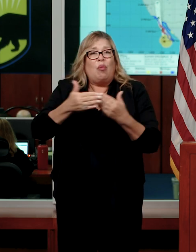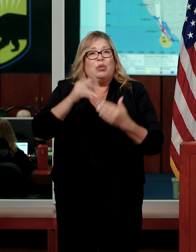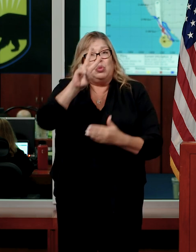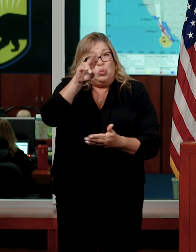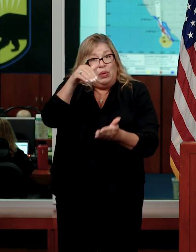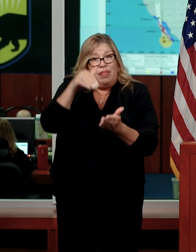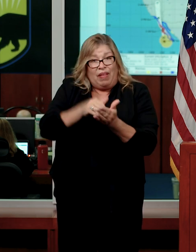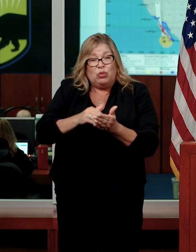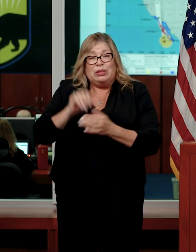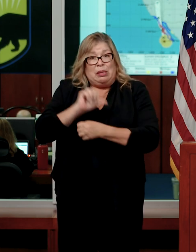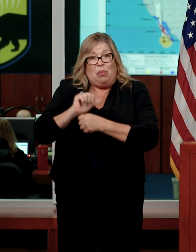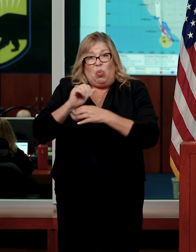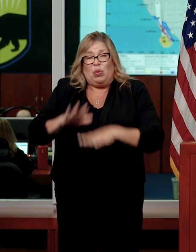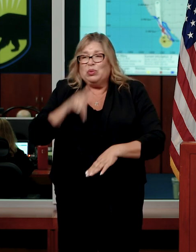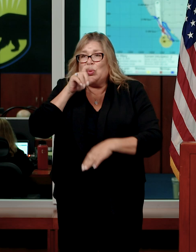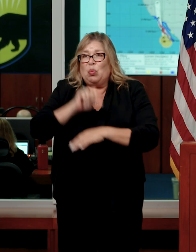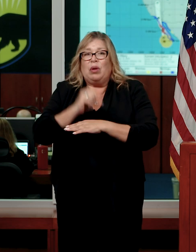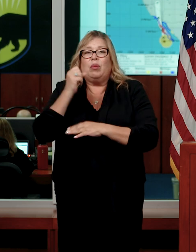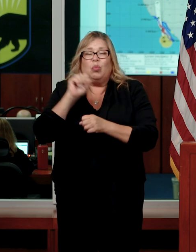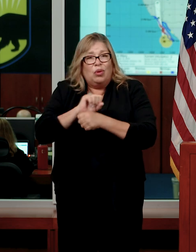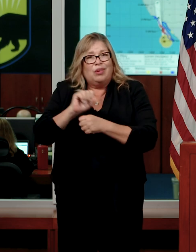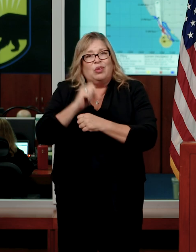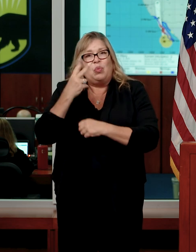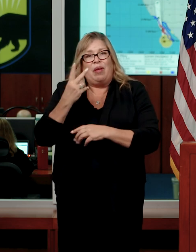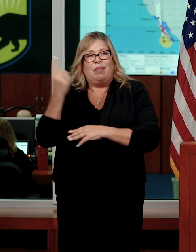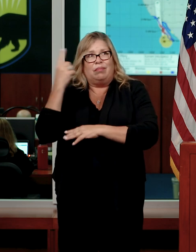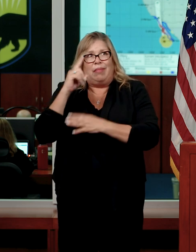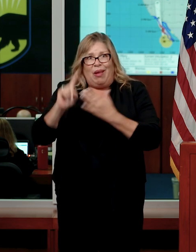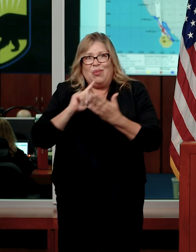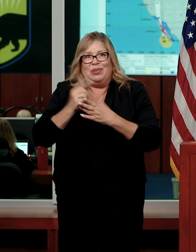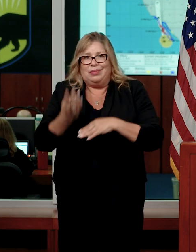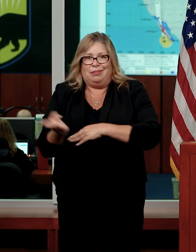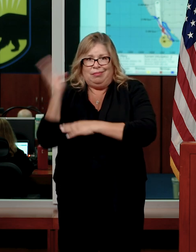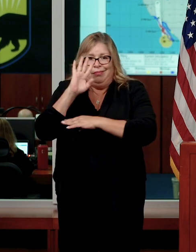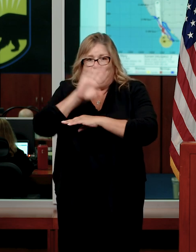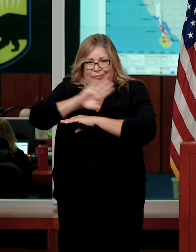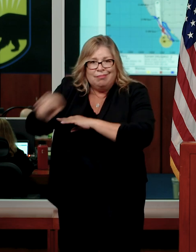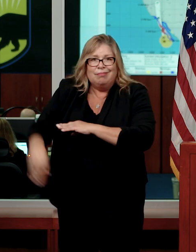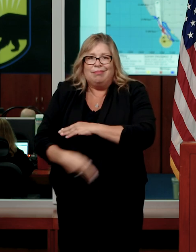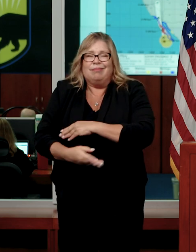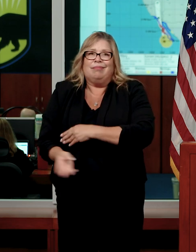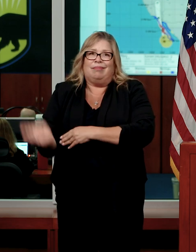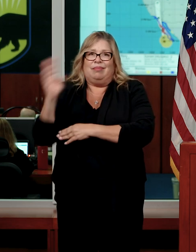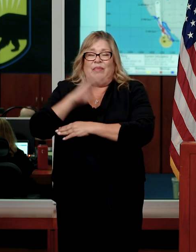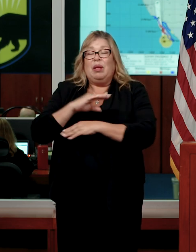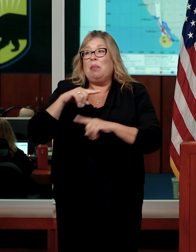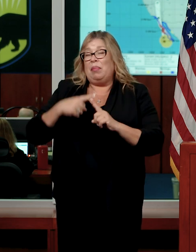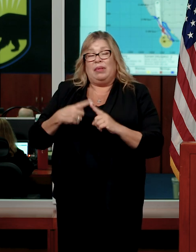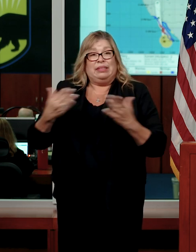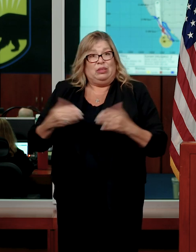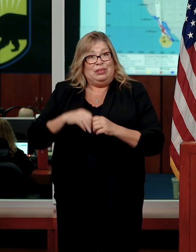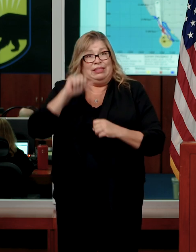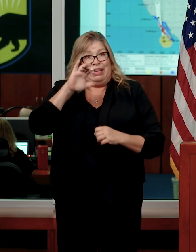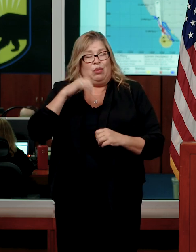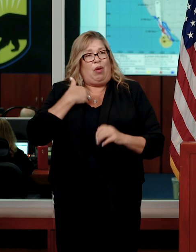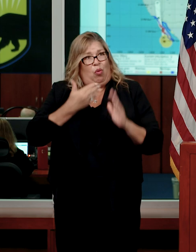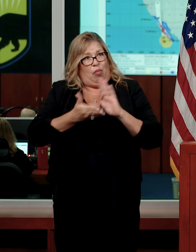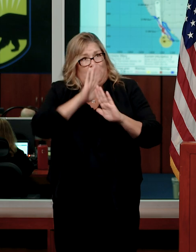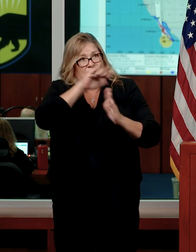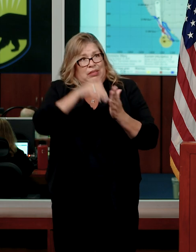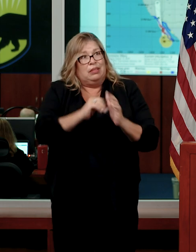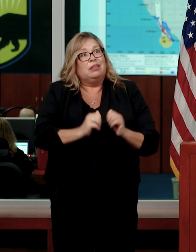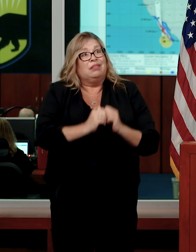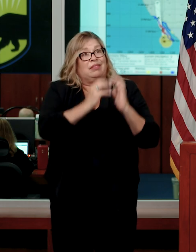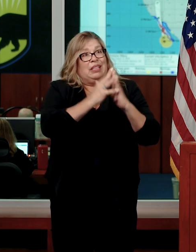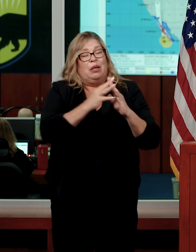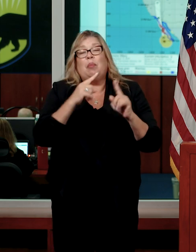-hour shifts around the clock. And we have activated our department operations center here in Sacramento, as well as our emergency